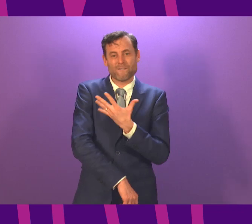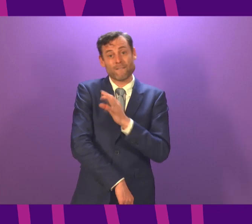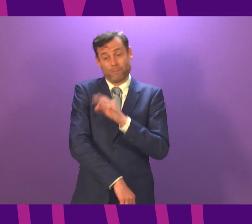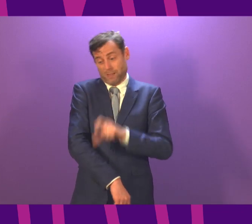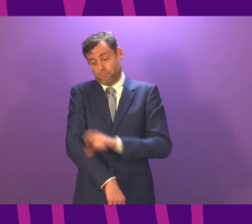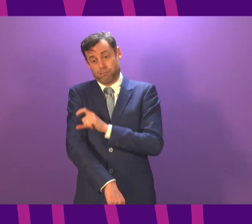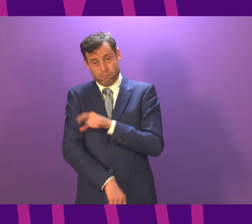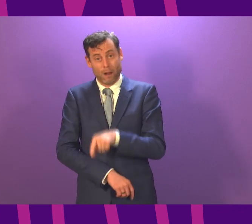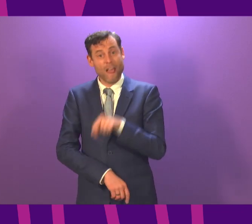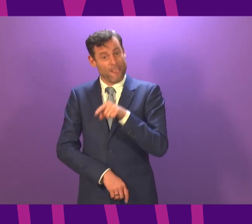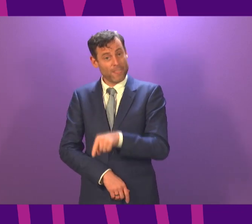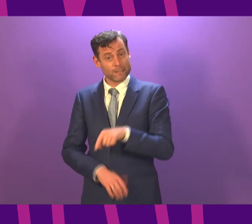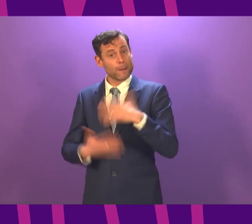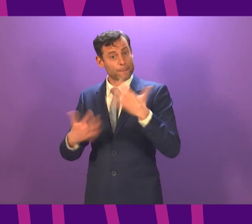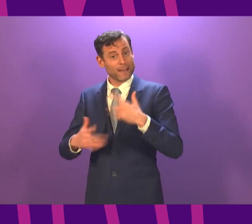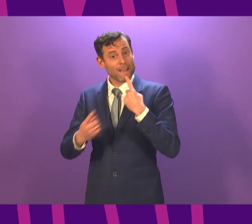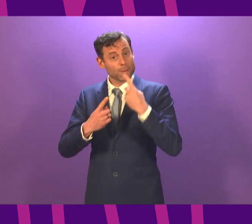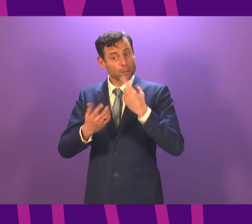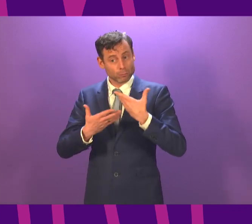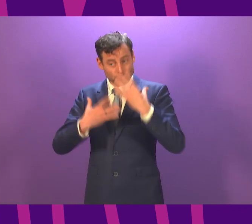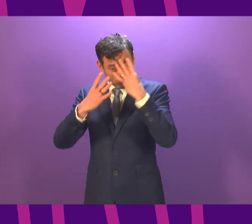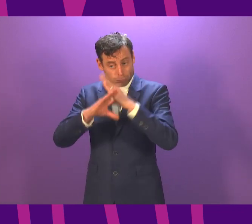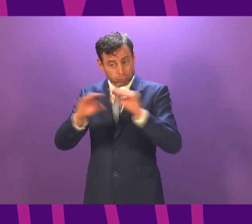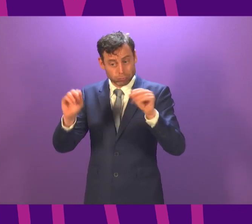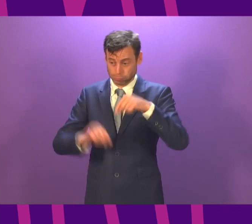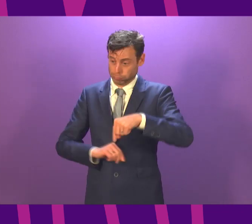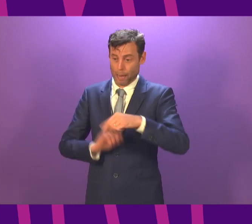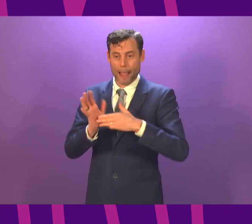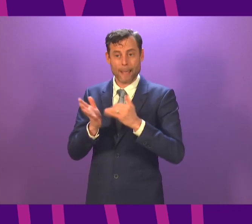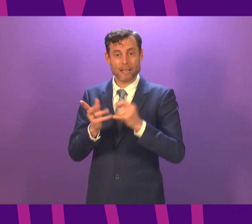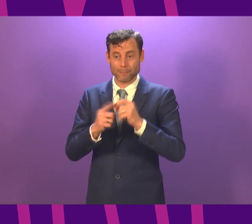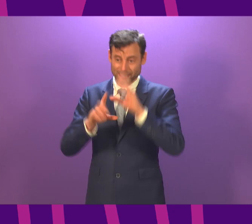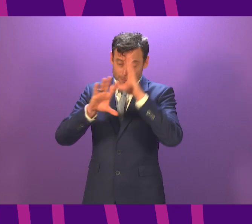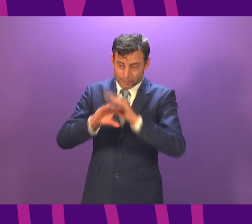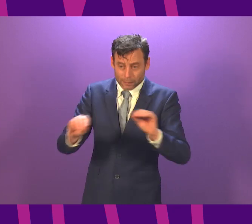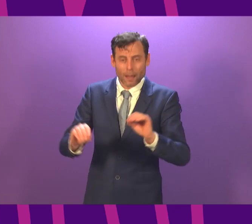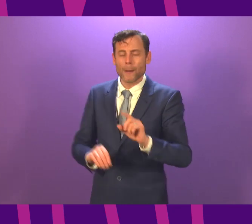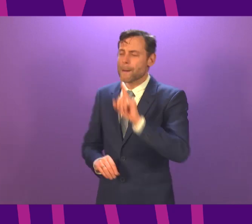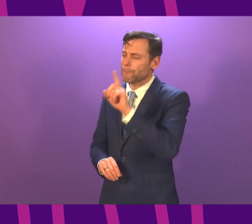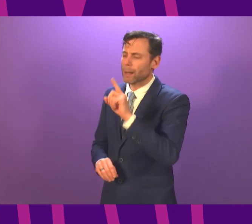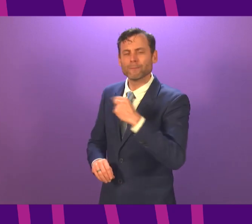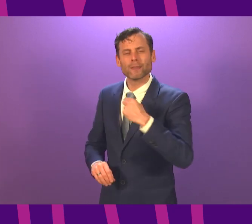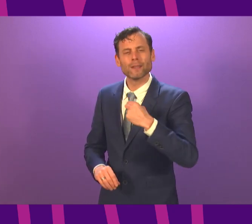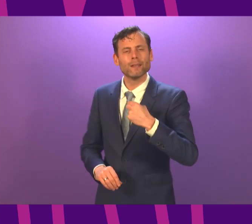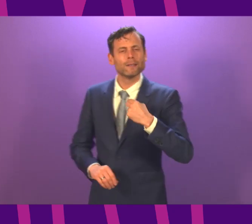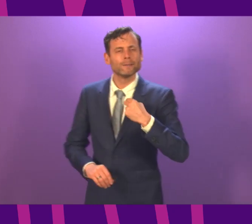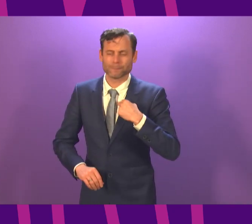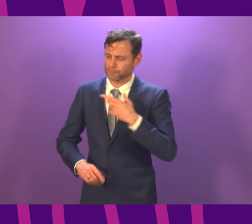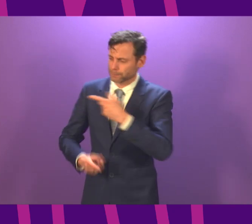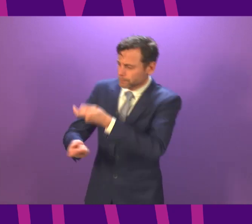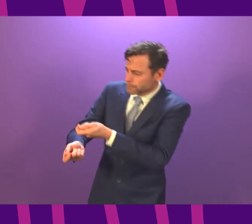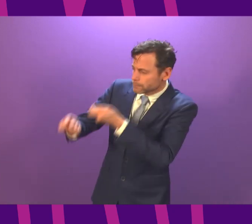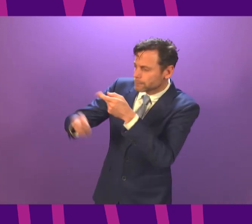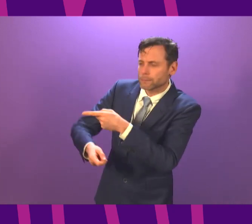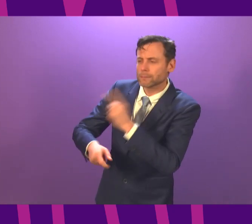from the chief medical officer on this matter. While I have got the opportunity, there has been another issue raised